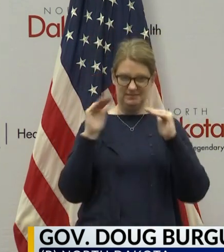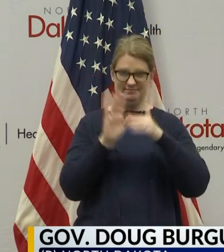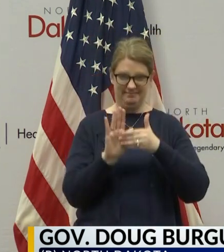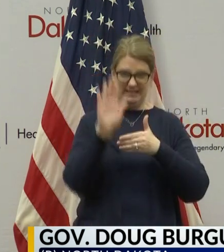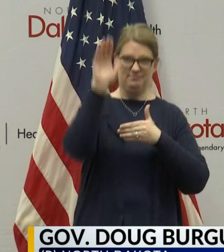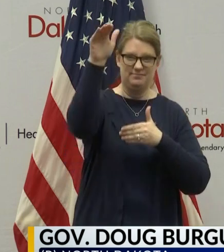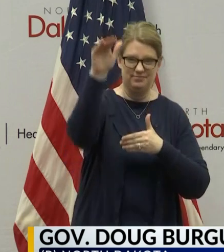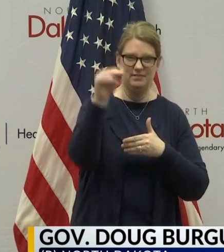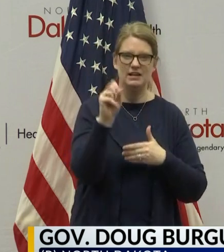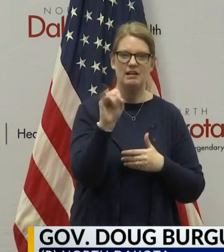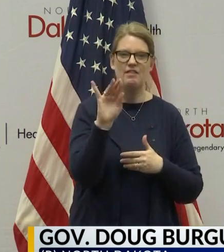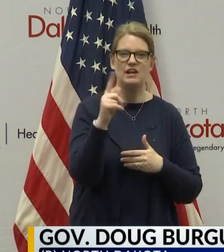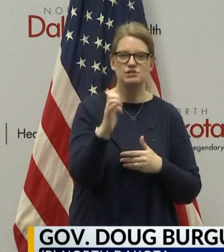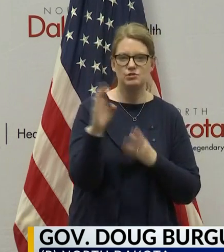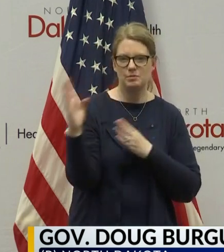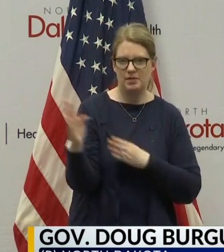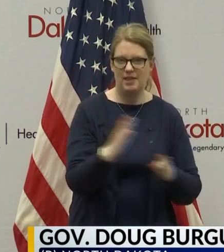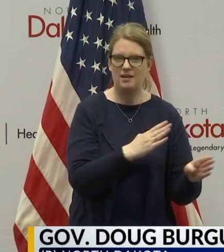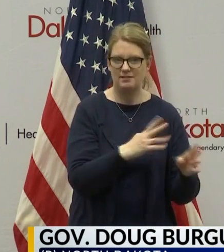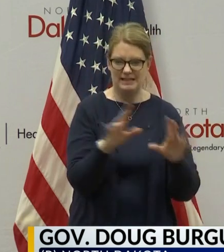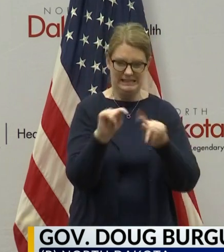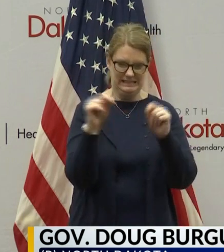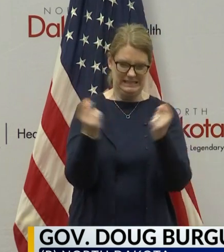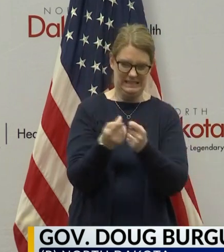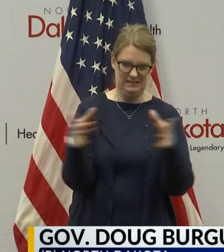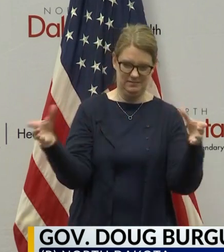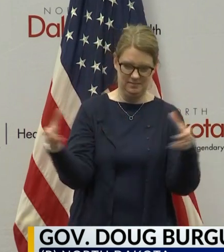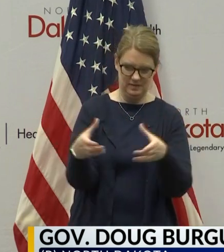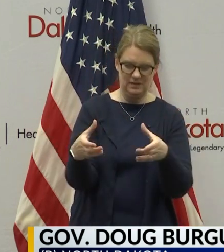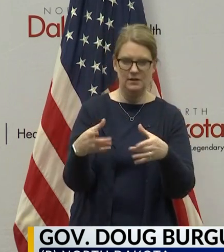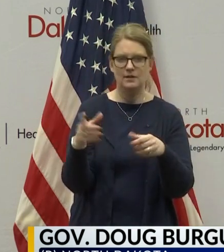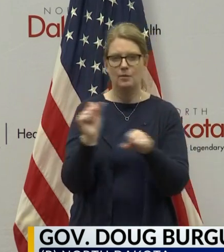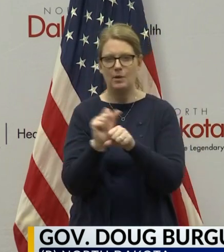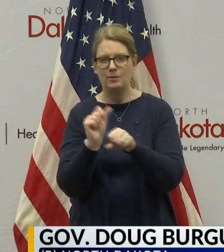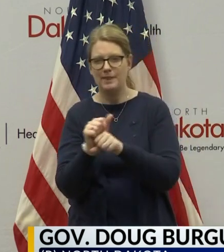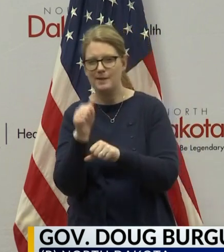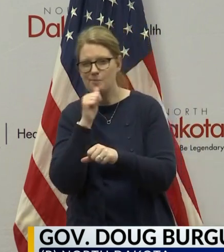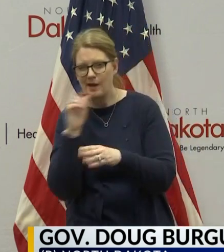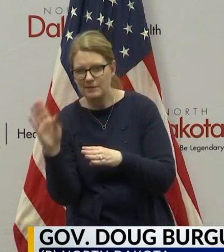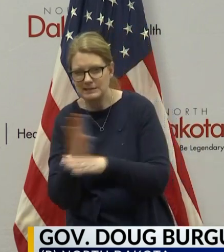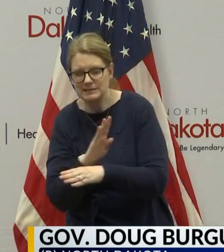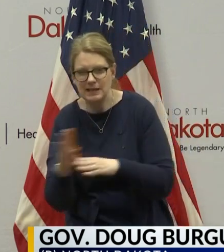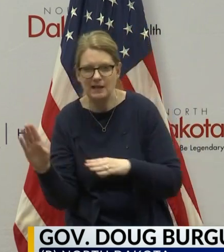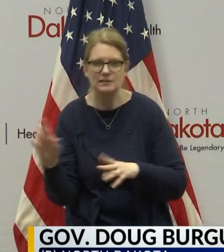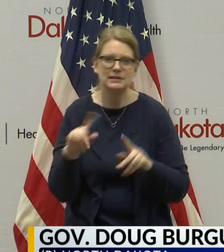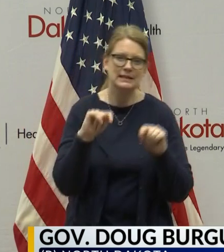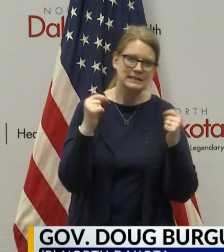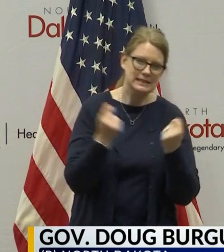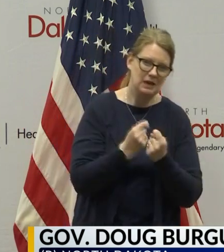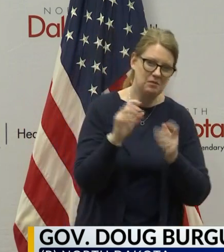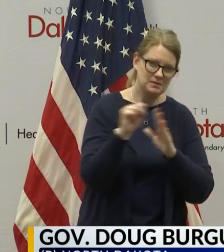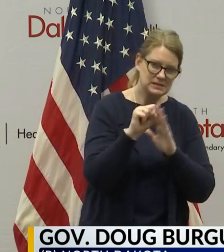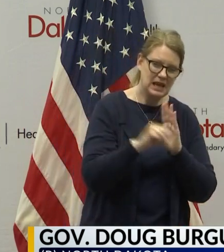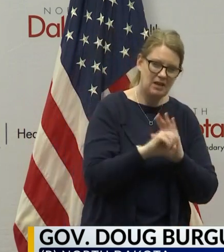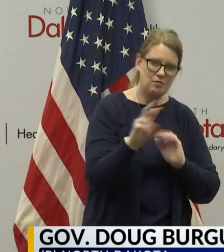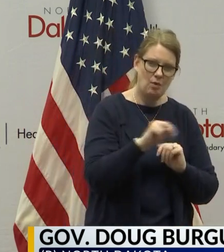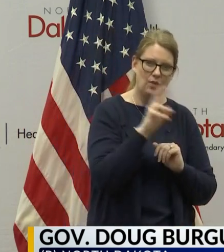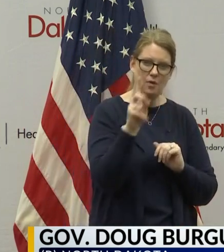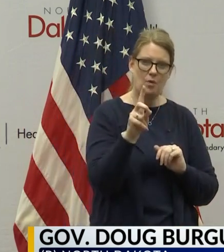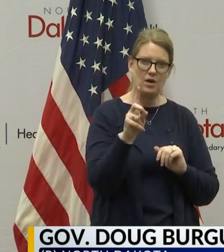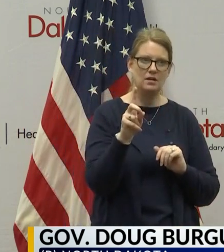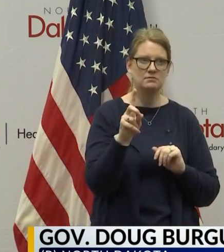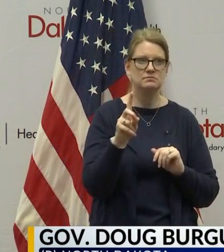effort, that team that's working with the private sector, with the, with our team from the state of North Dakota, uh,